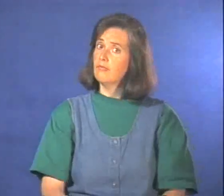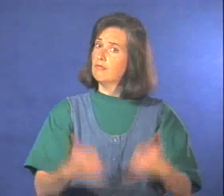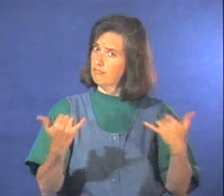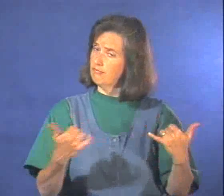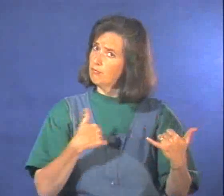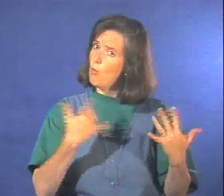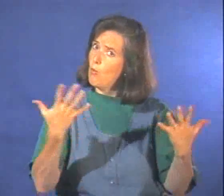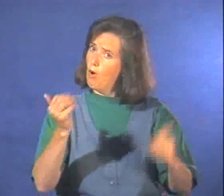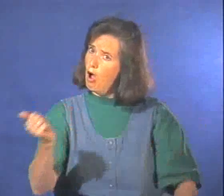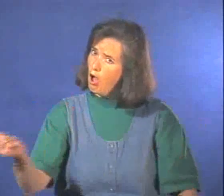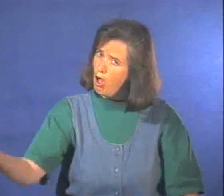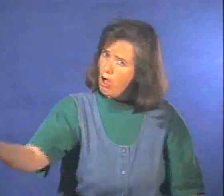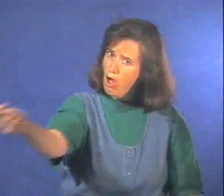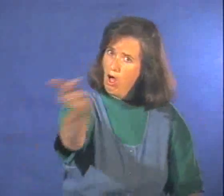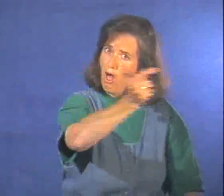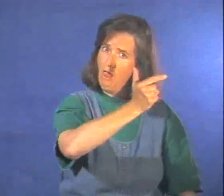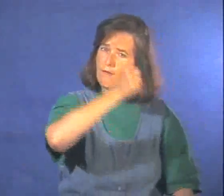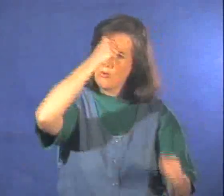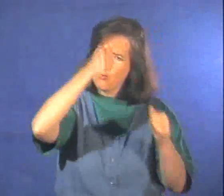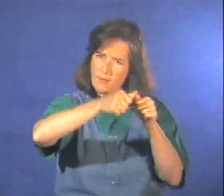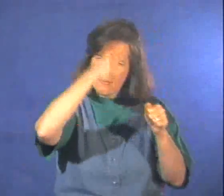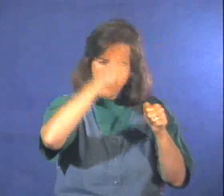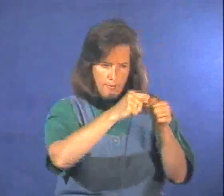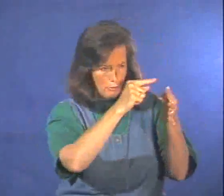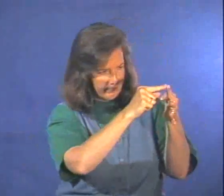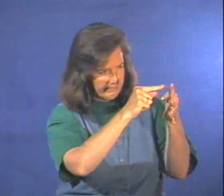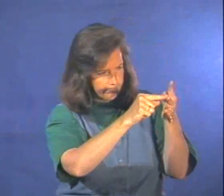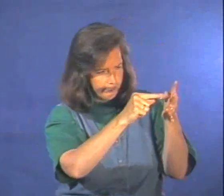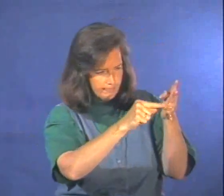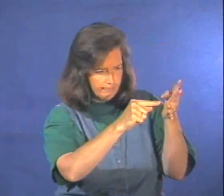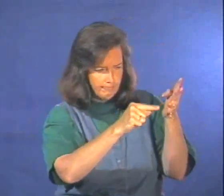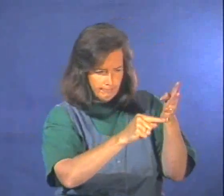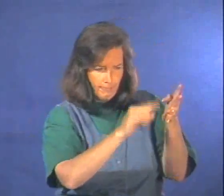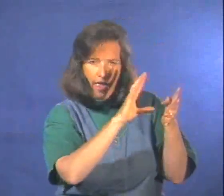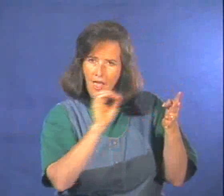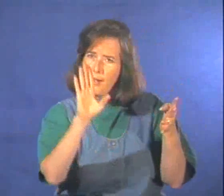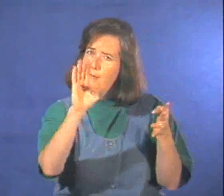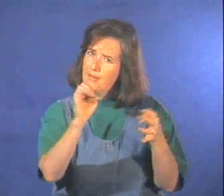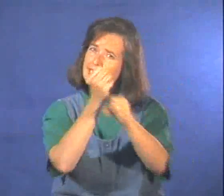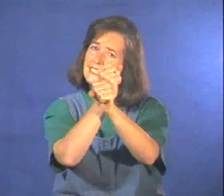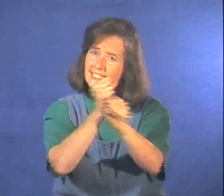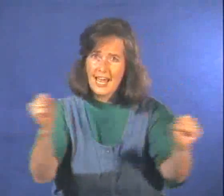All of you remember these four rules and stay safe. They